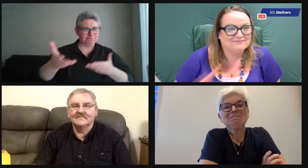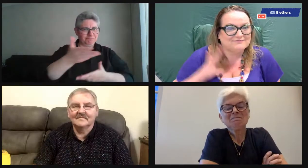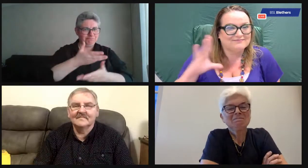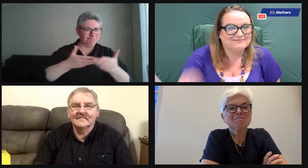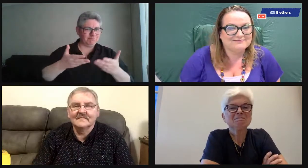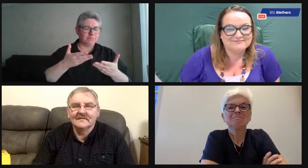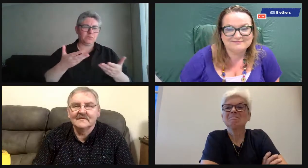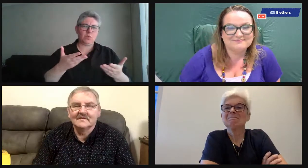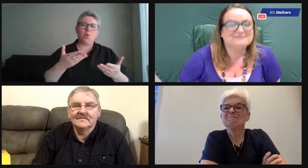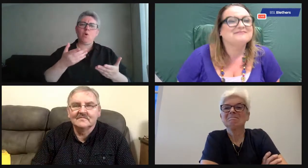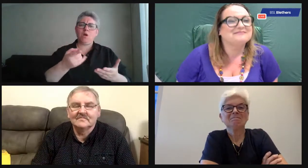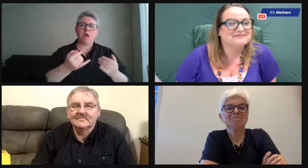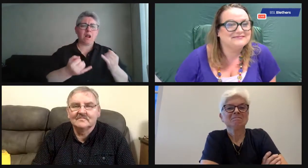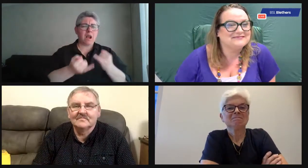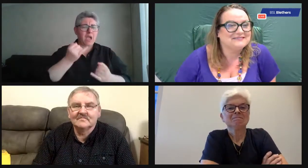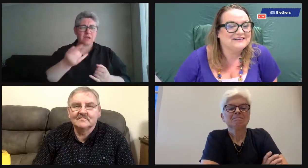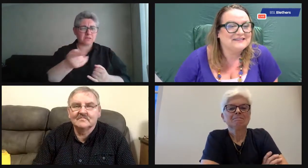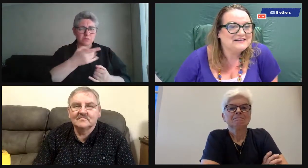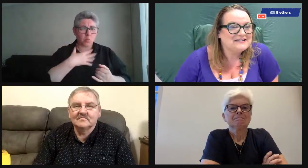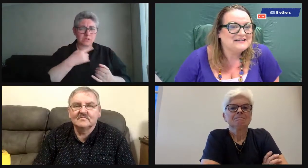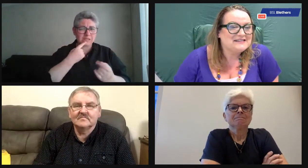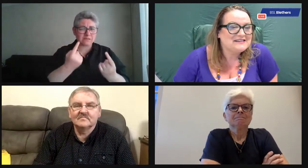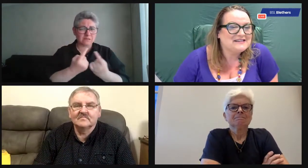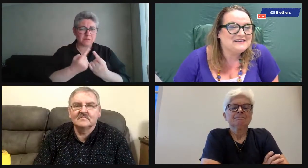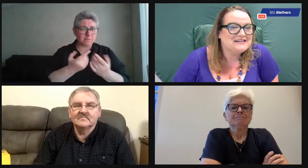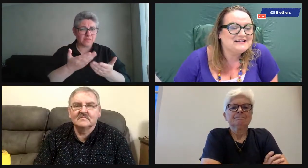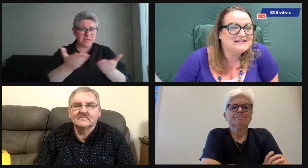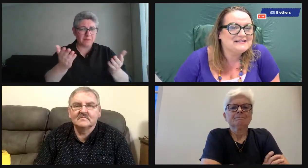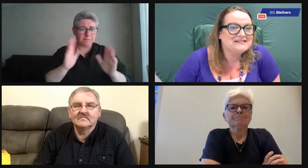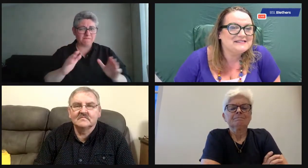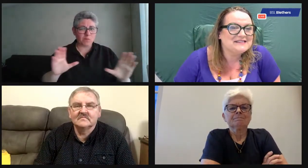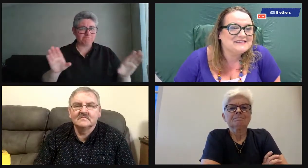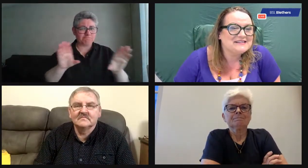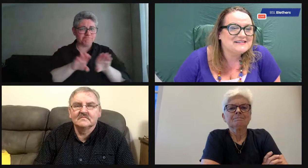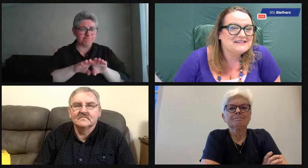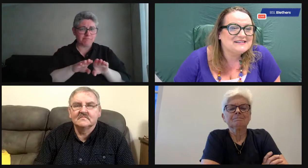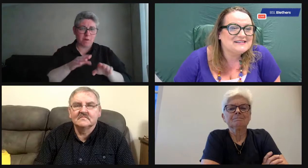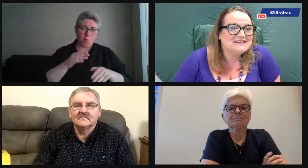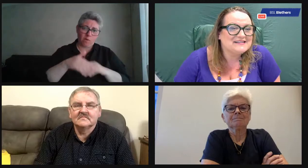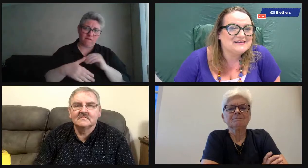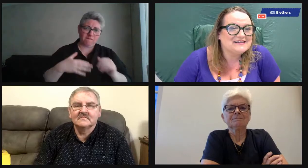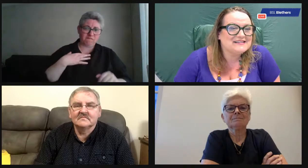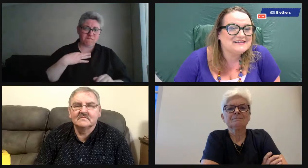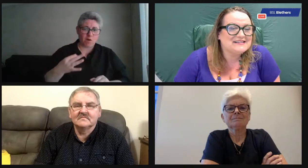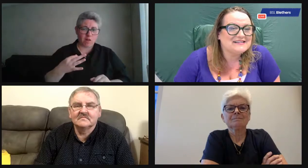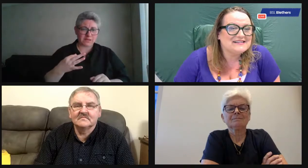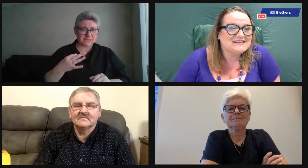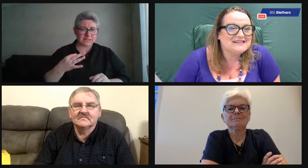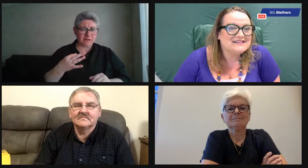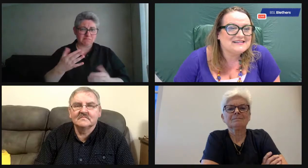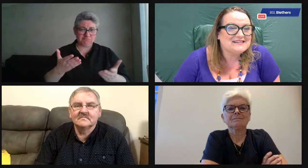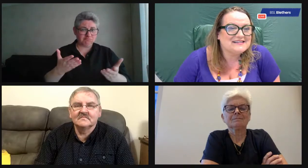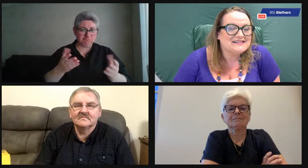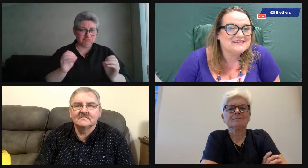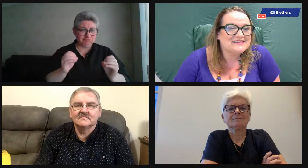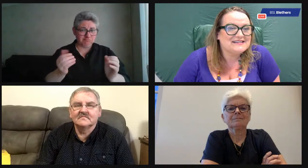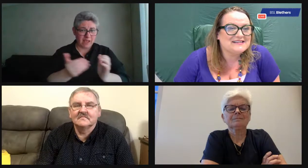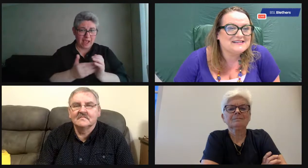evening has whizzed by. We've had a lovely discussion. But just before we bring it to a close, anybody want to